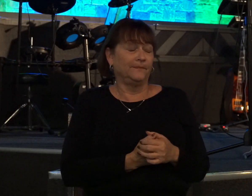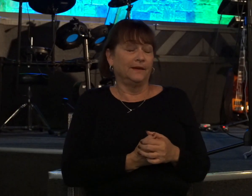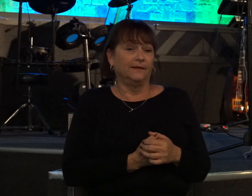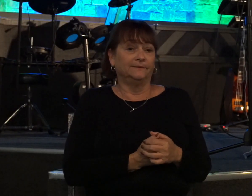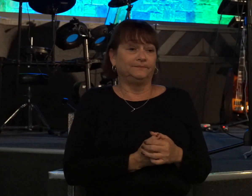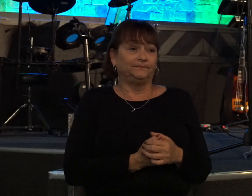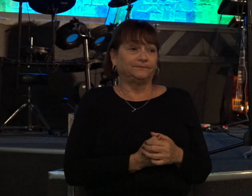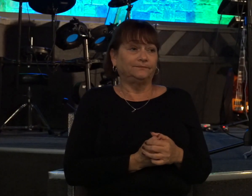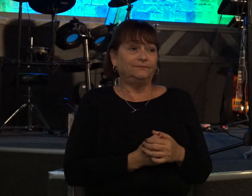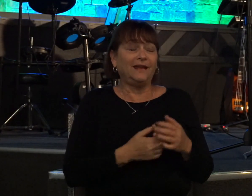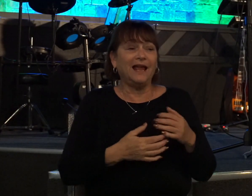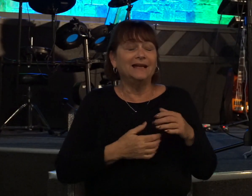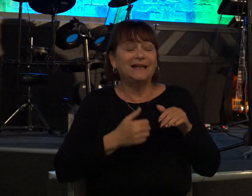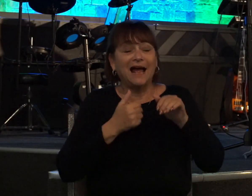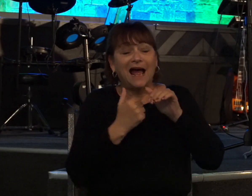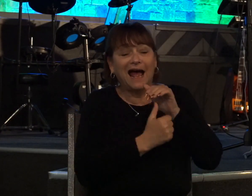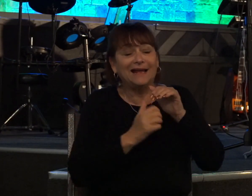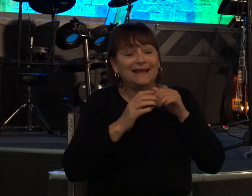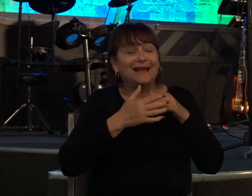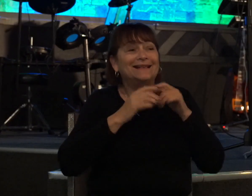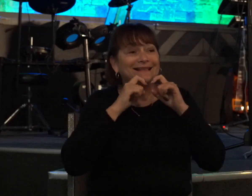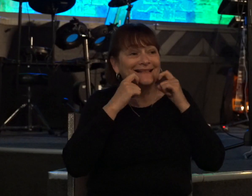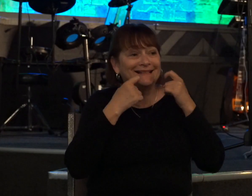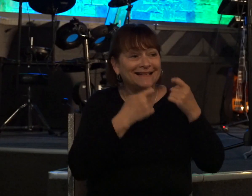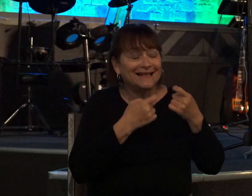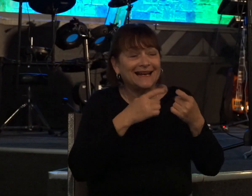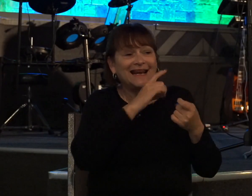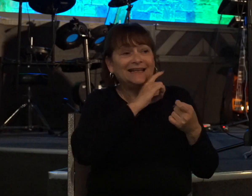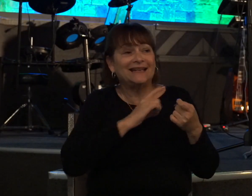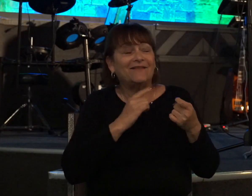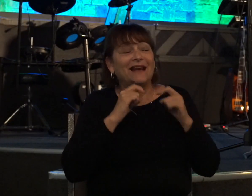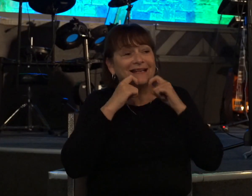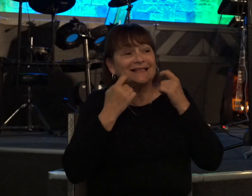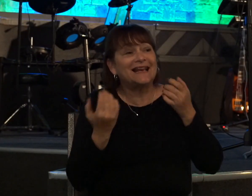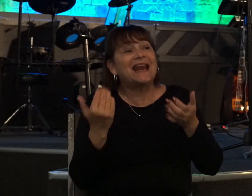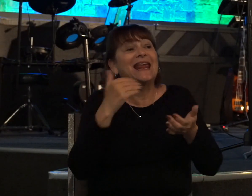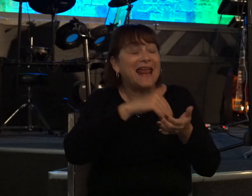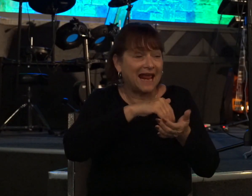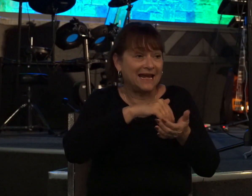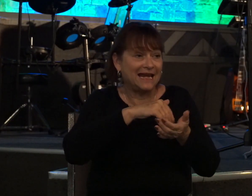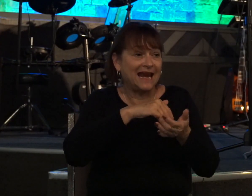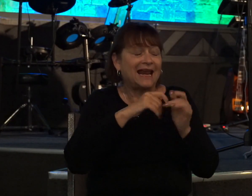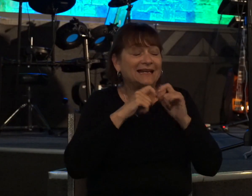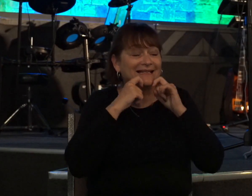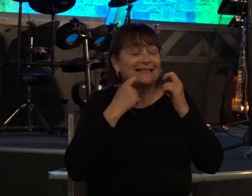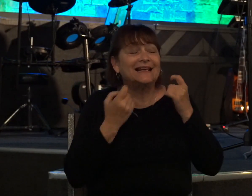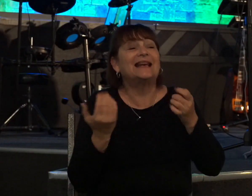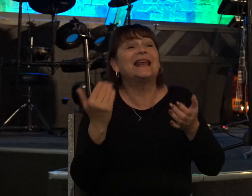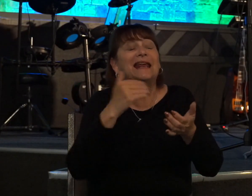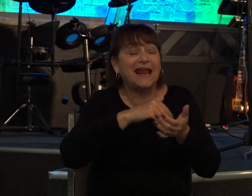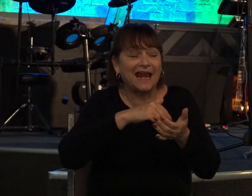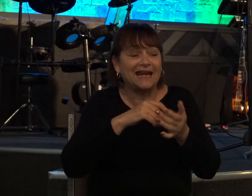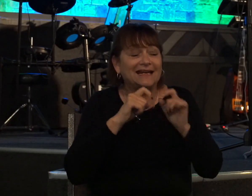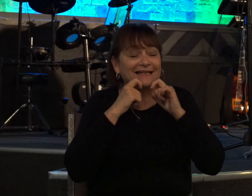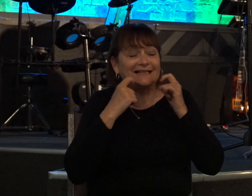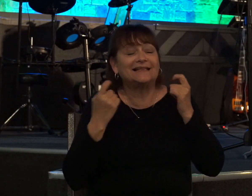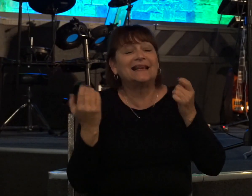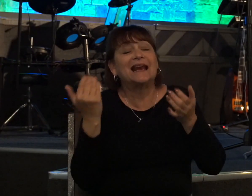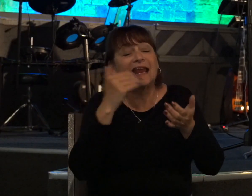conceal that sin david had to sin again and he had to sin again and he had to sin again until it ended